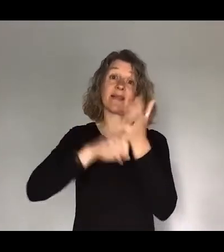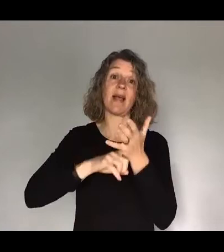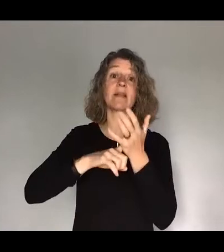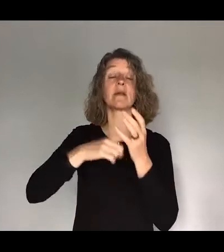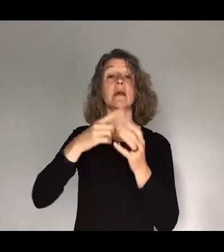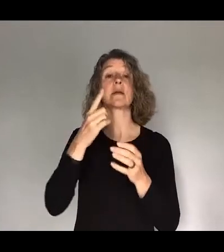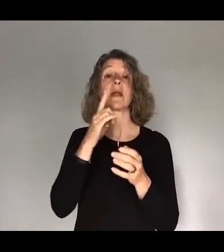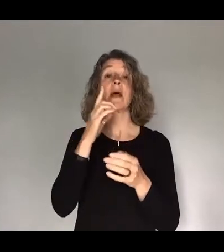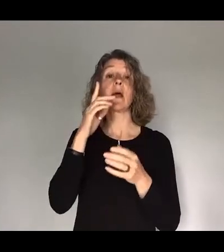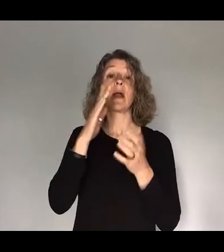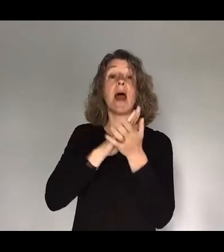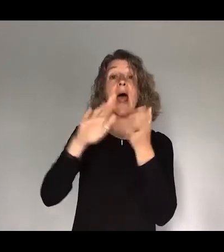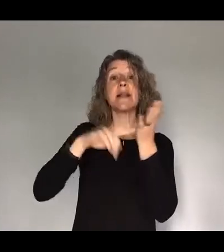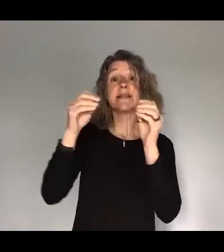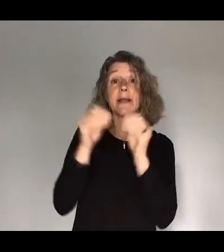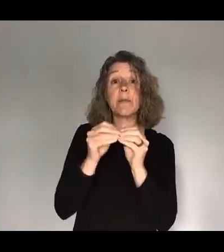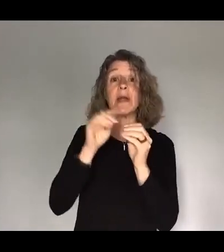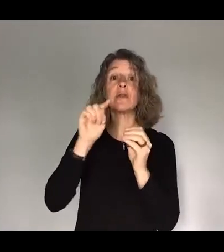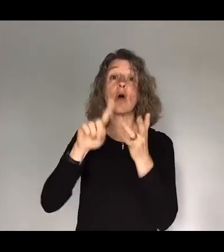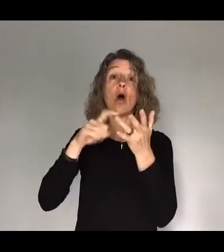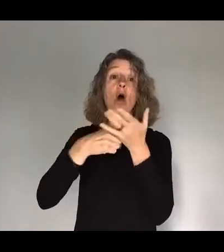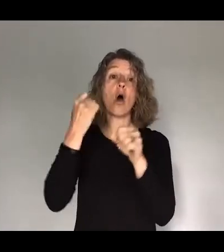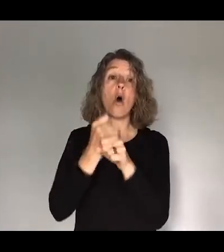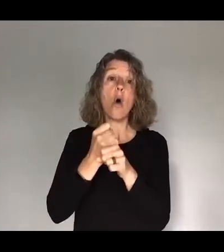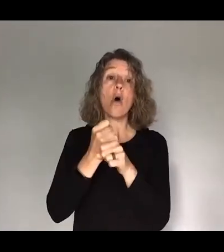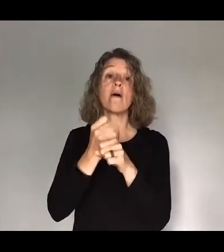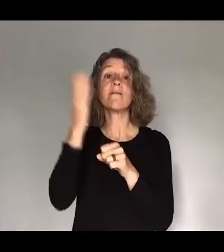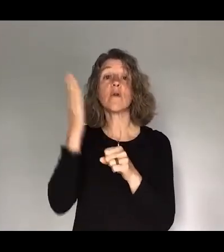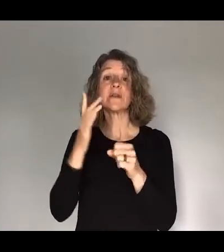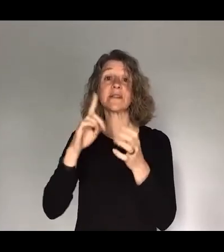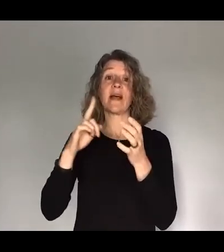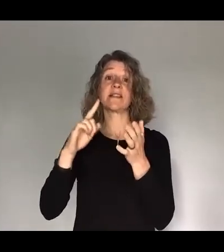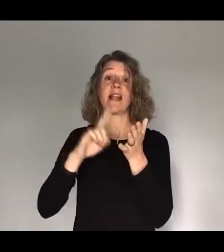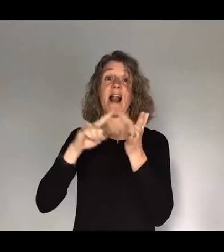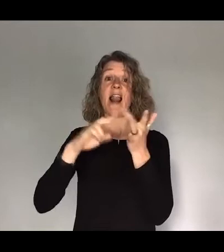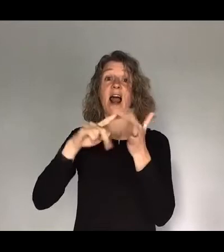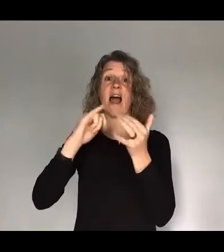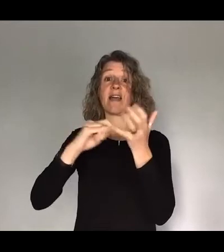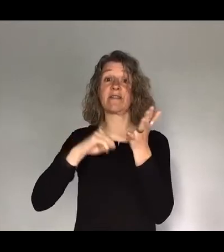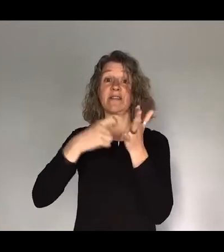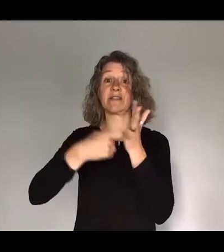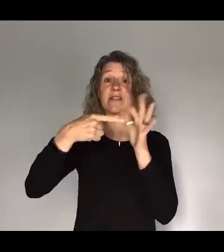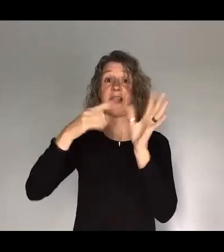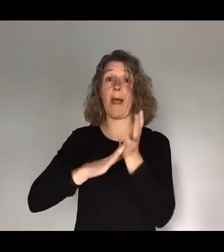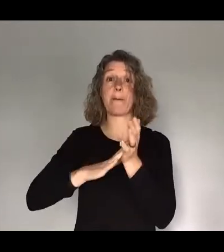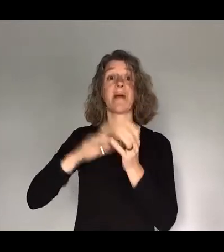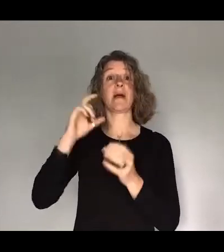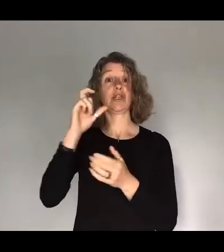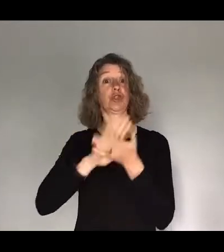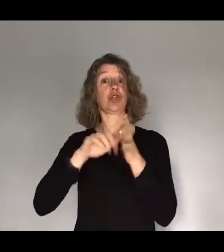hdv.org forward slash live stream. And Charlotte is there on the Zoom call to help you with the service in BSL. Sorry,